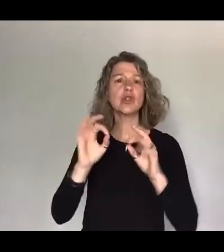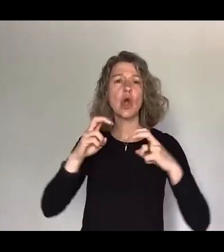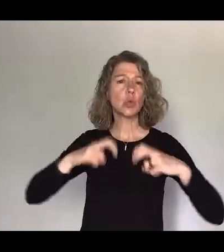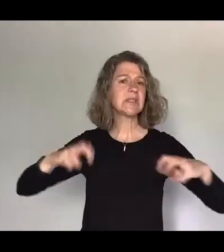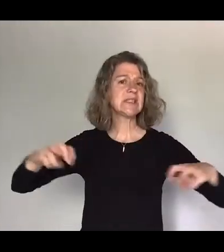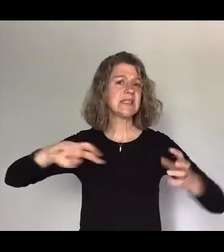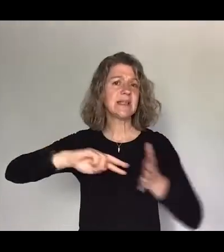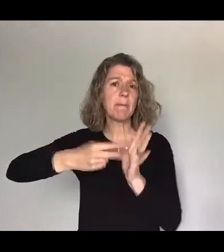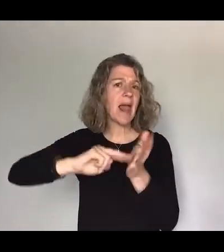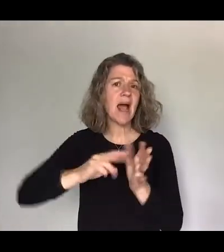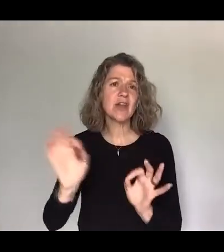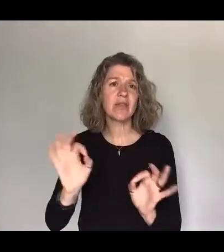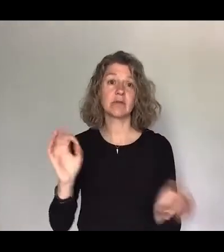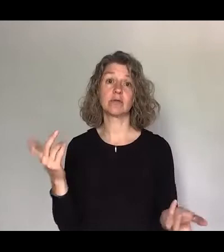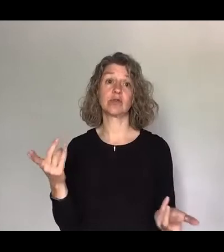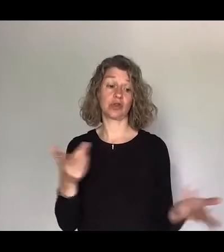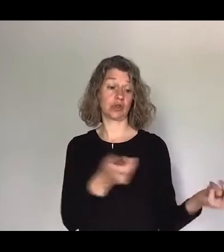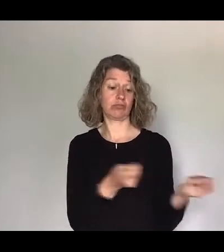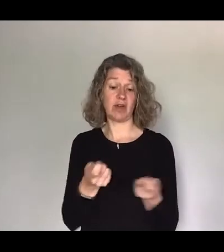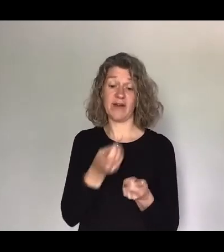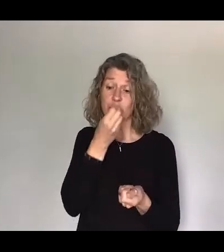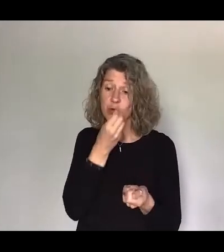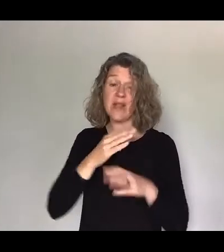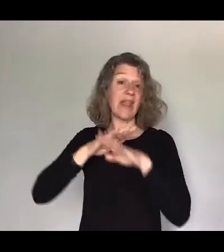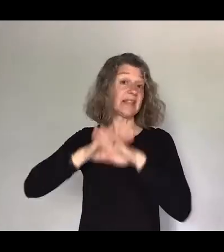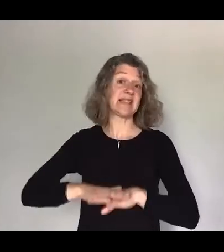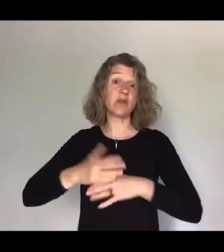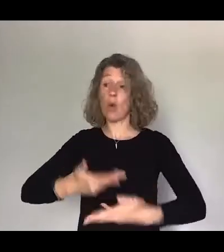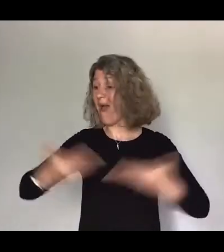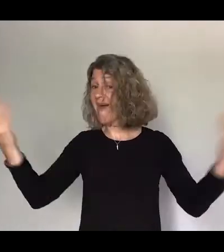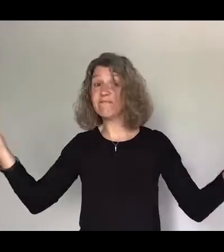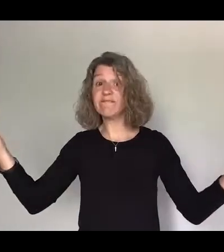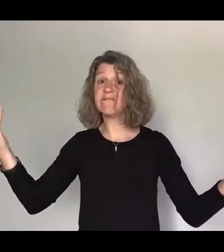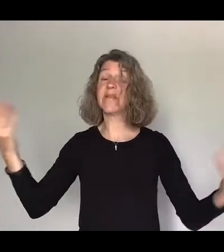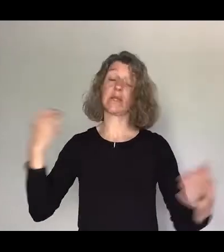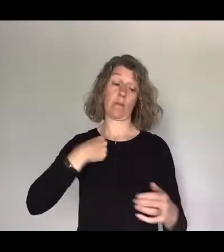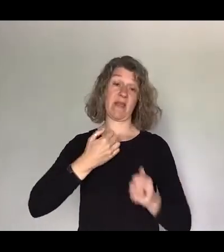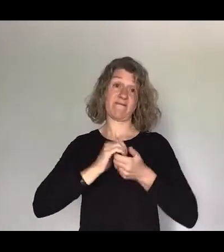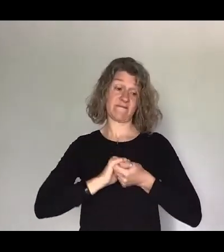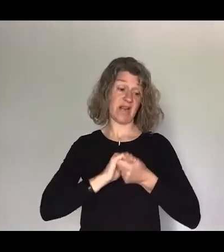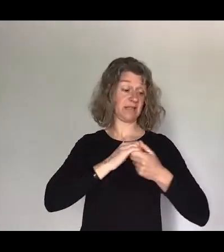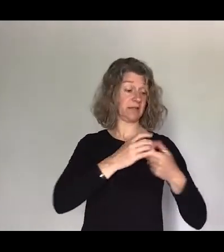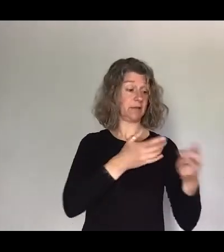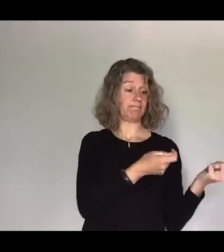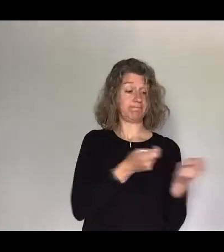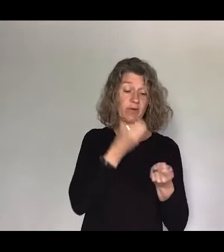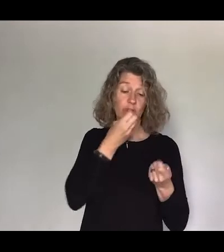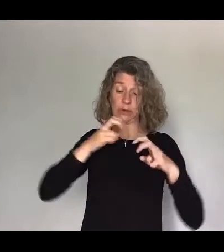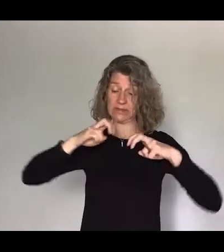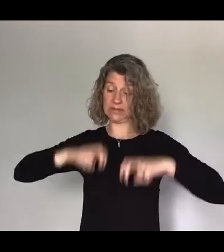dinner you just got your food and then you sat wherever you wanted and so me and my friends sat down and a few minutes later